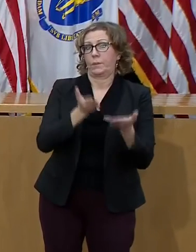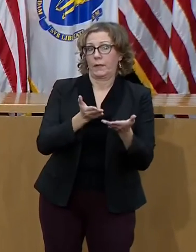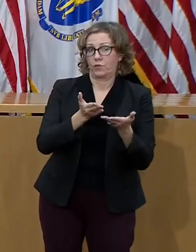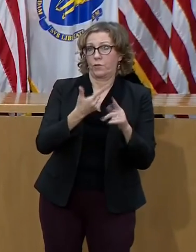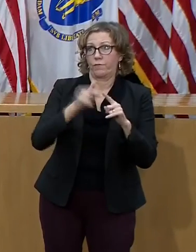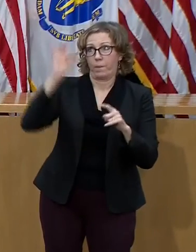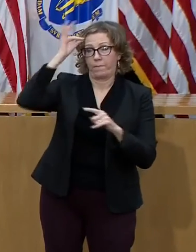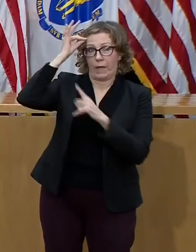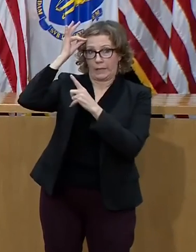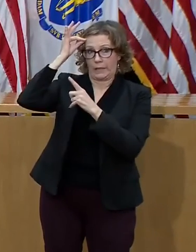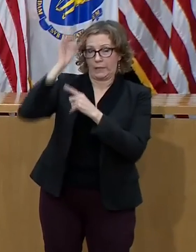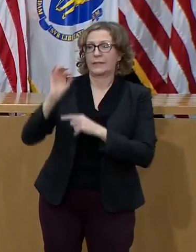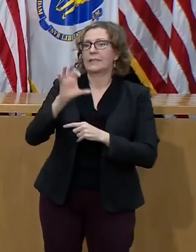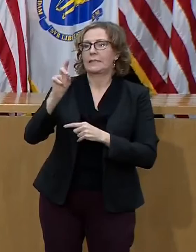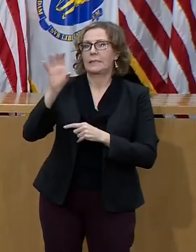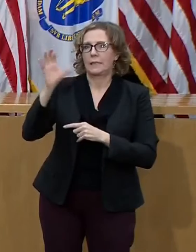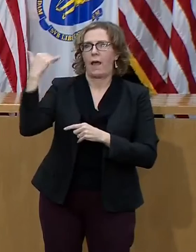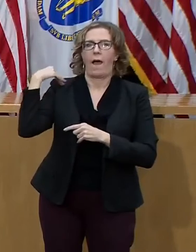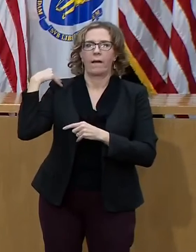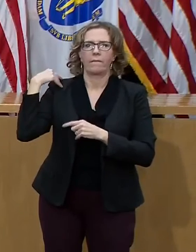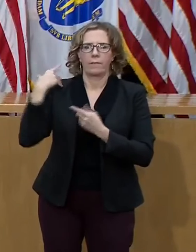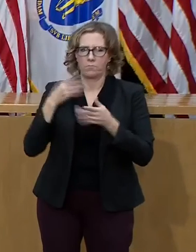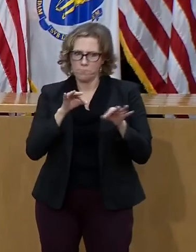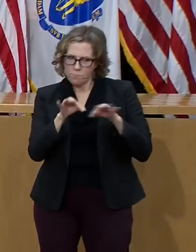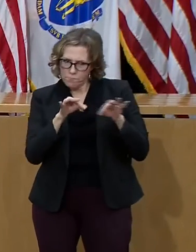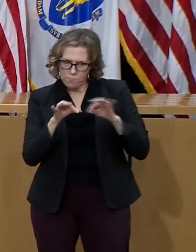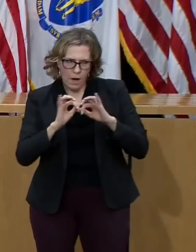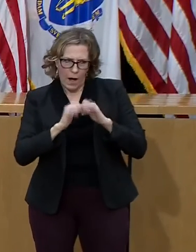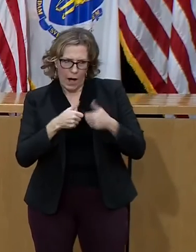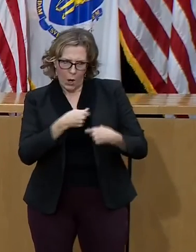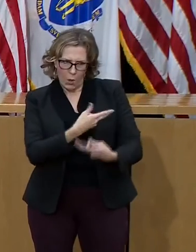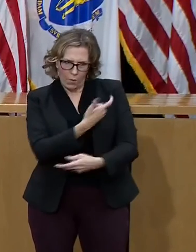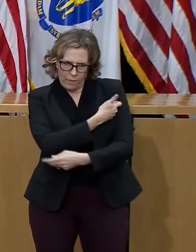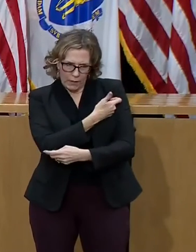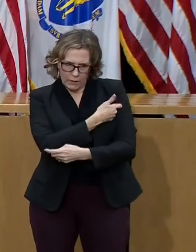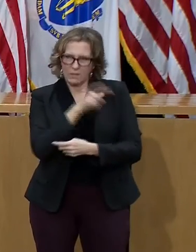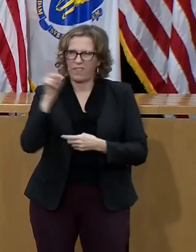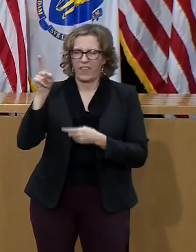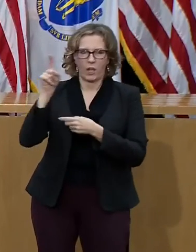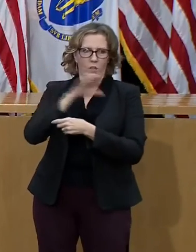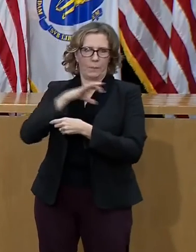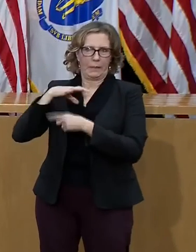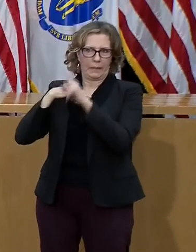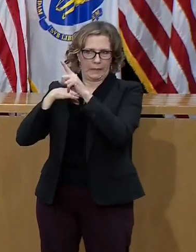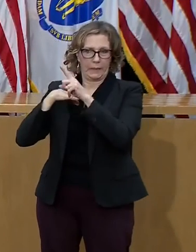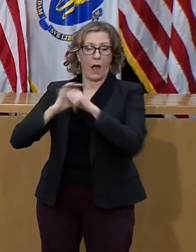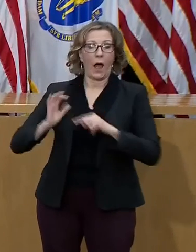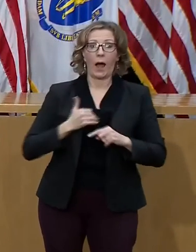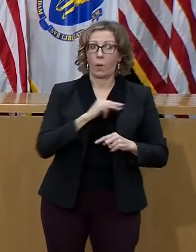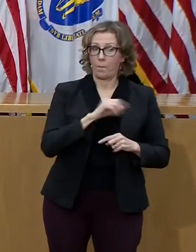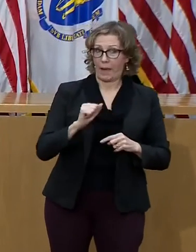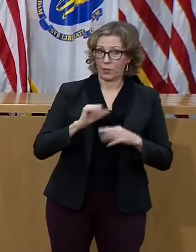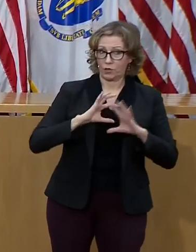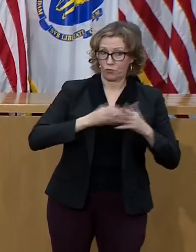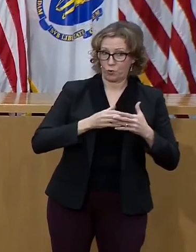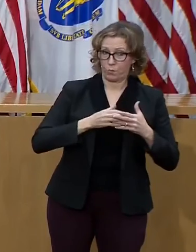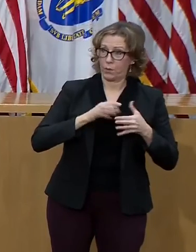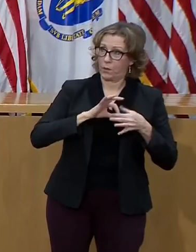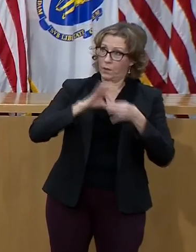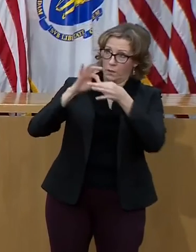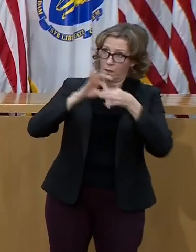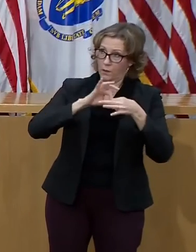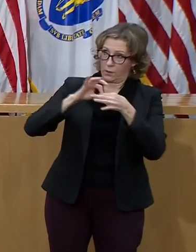on Immunization Practice, otherwise known as ACIP, the Commonwealth COVID-19 Advisory Group convened on December